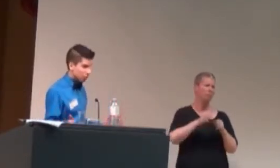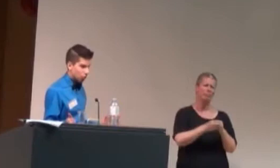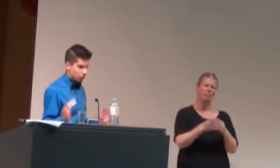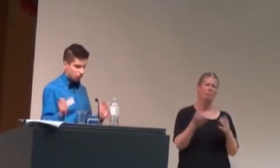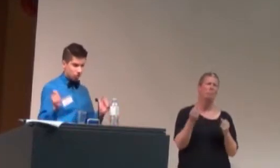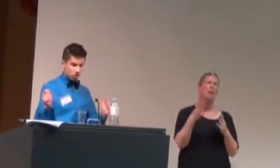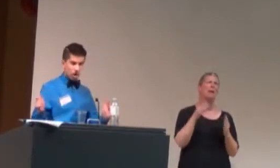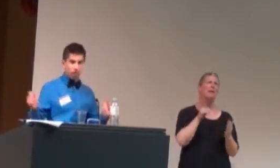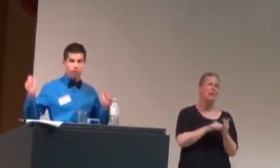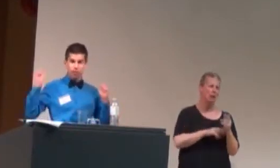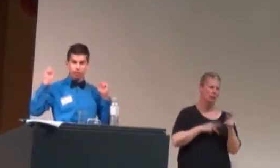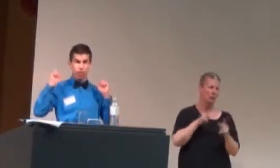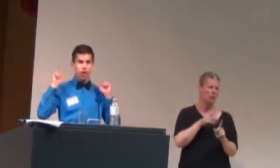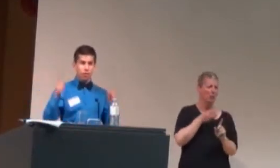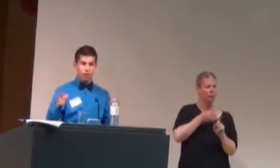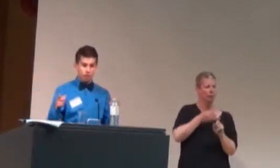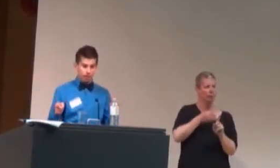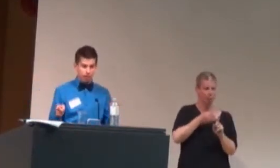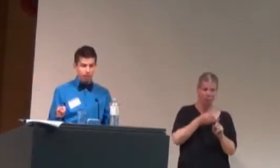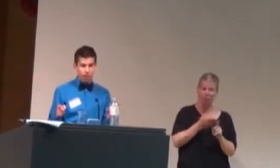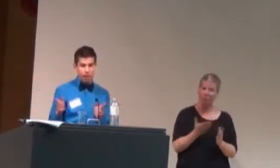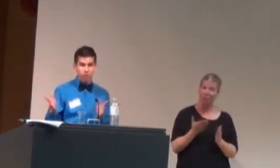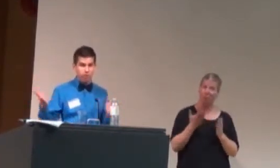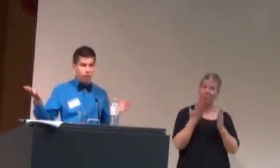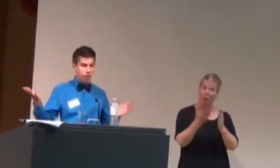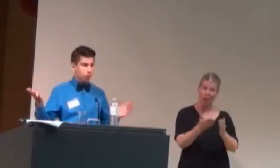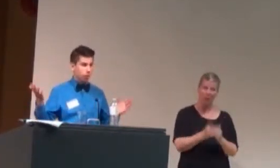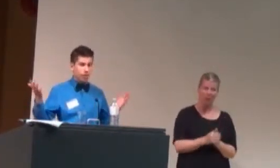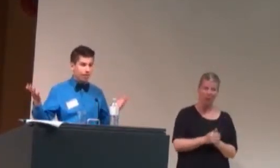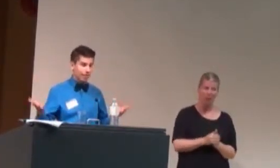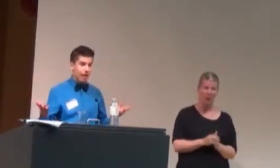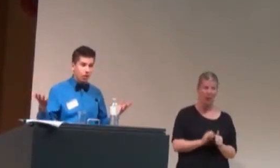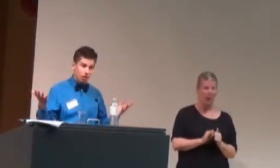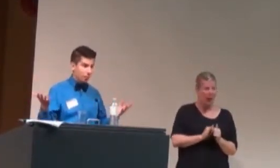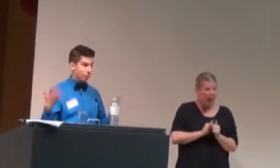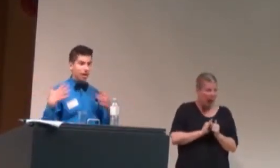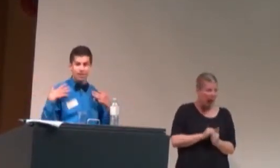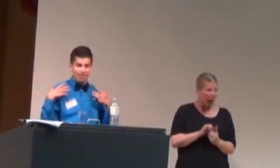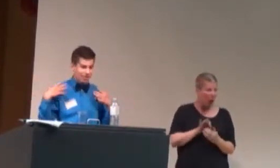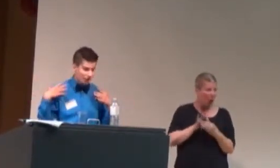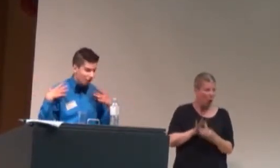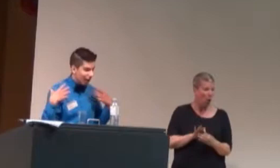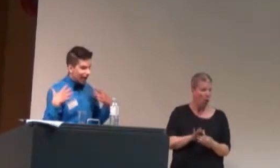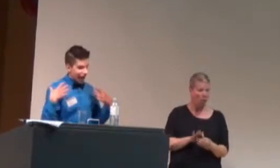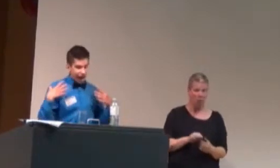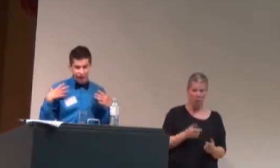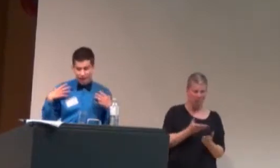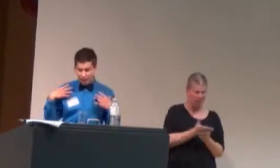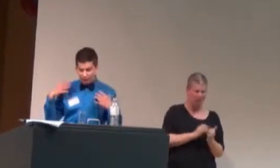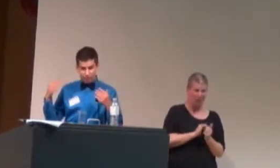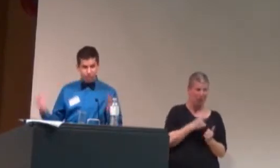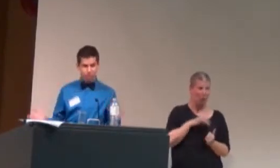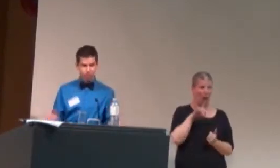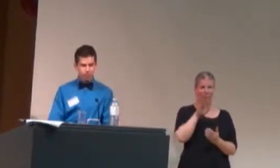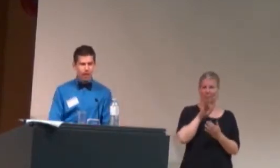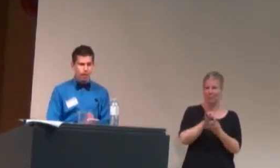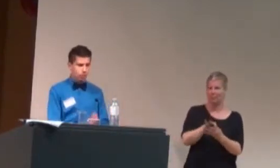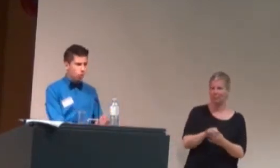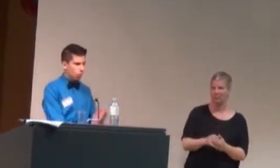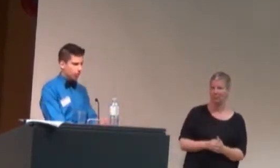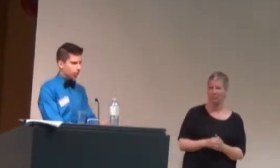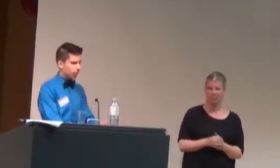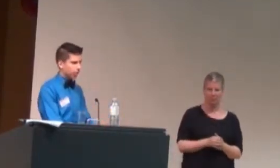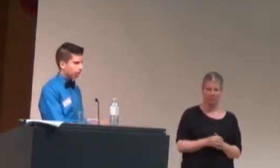thousands of views to your channel. So... I recommend it. I don't know how you get that hook up, but I did somehow. And...